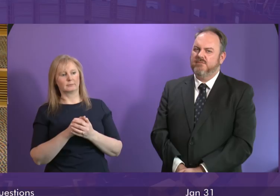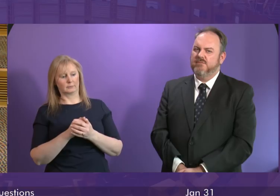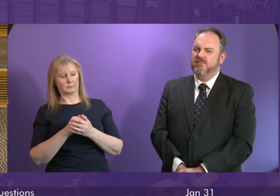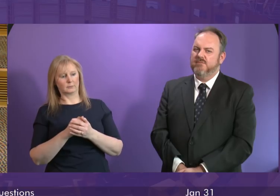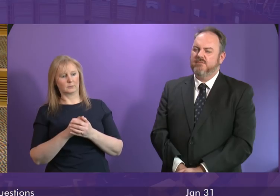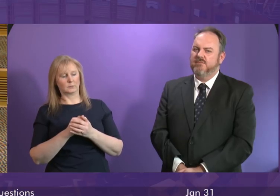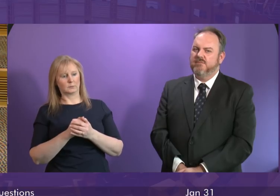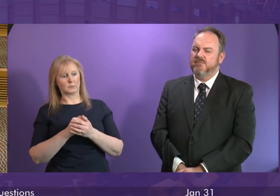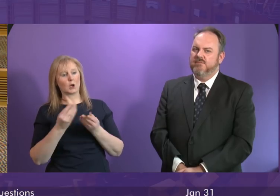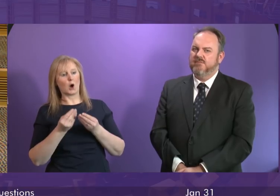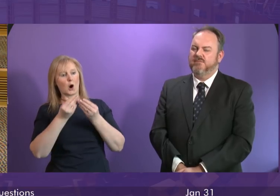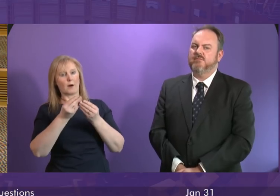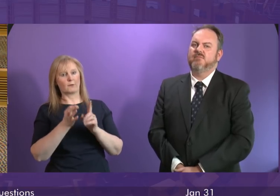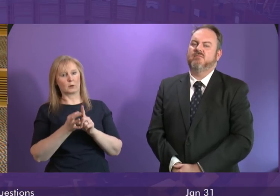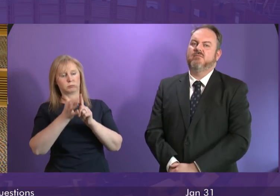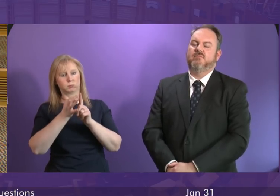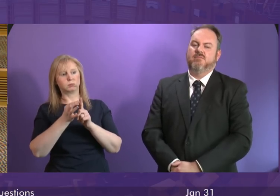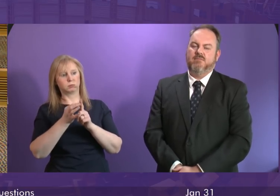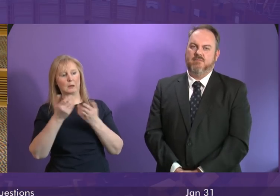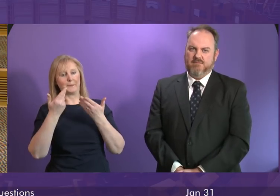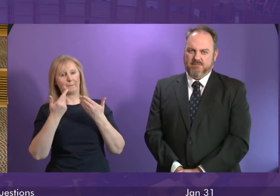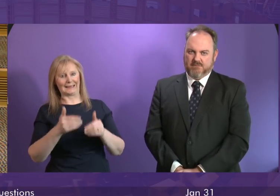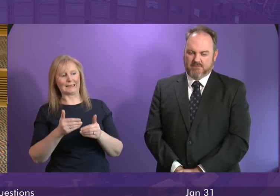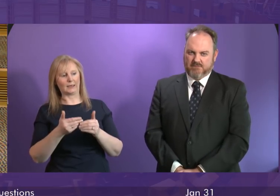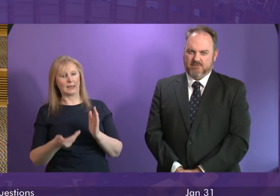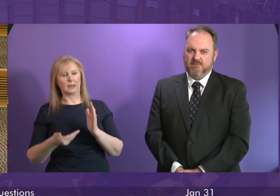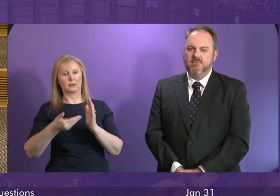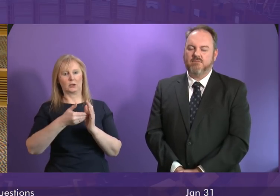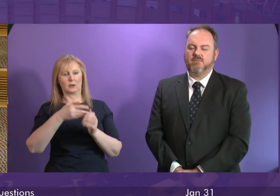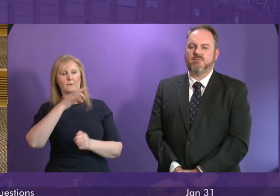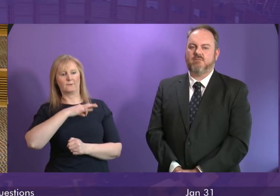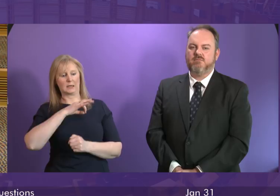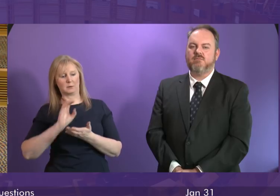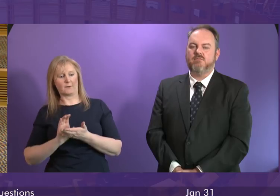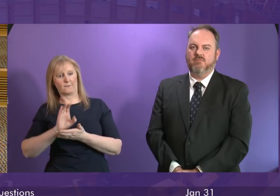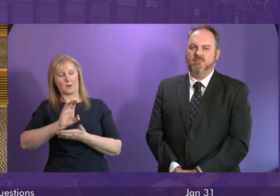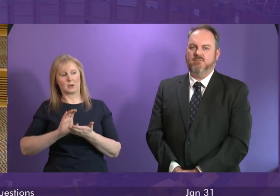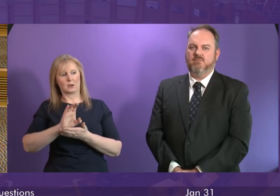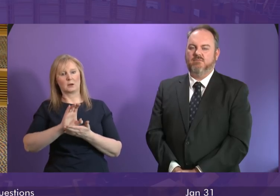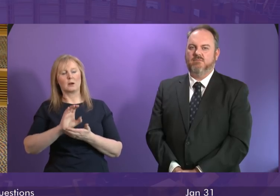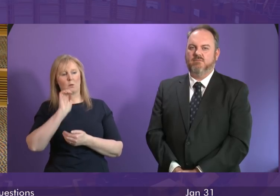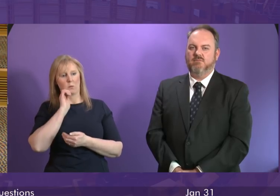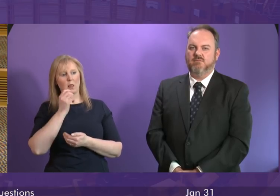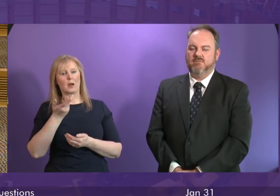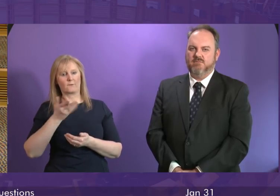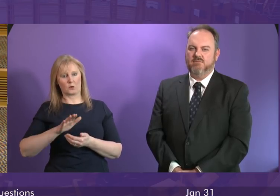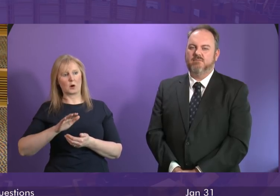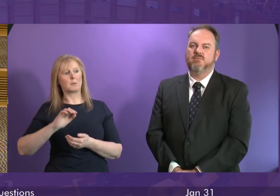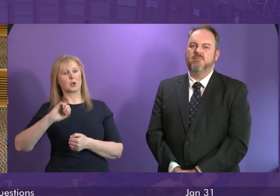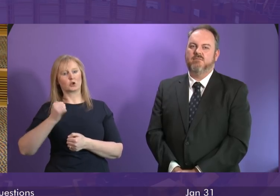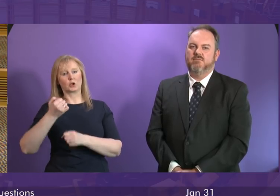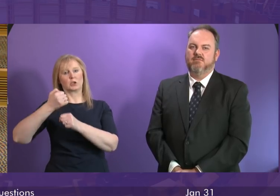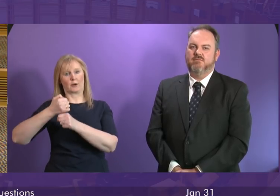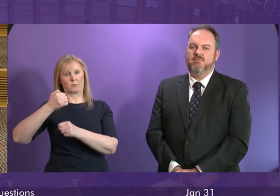has been made to teachers and the additional investment required to fund that offer of course will be provided by the Scottish